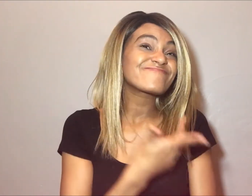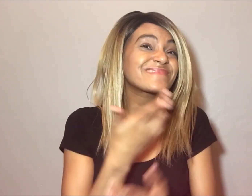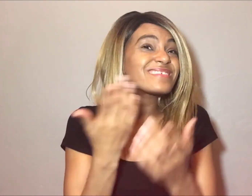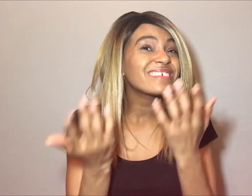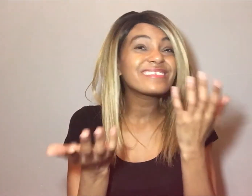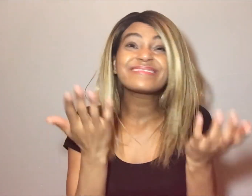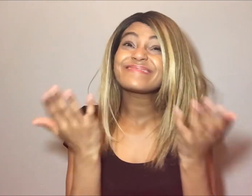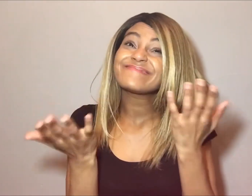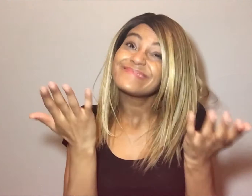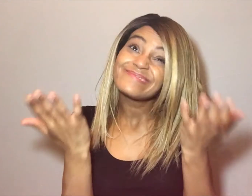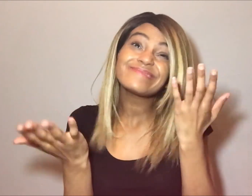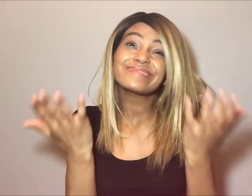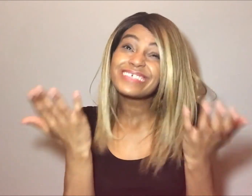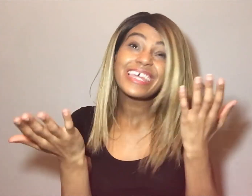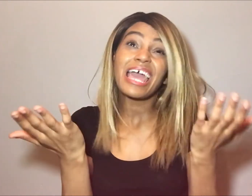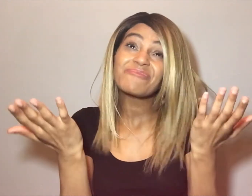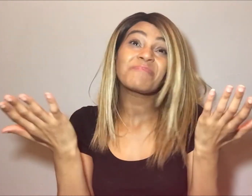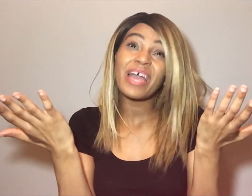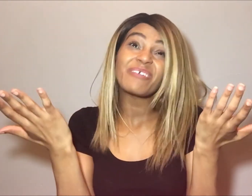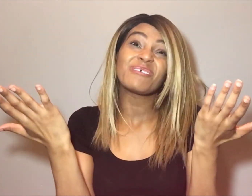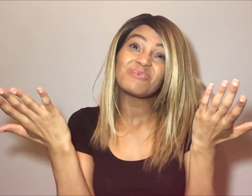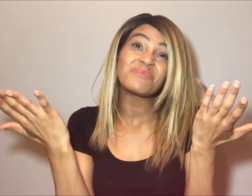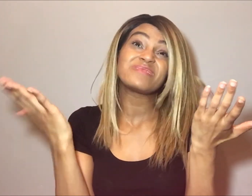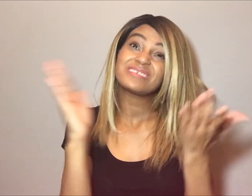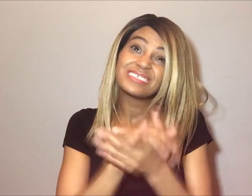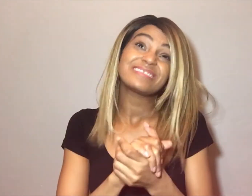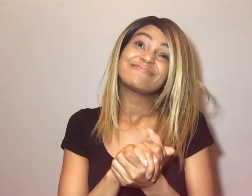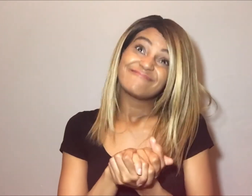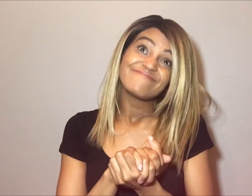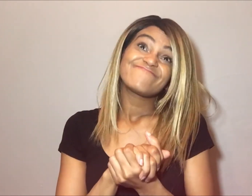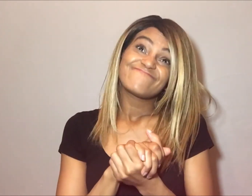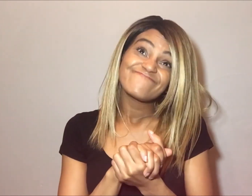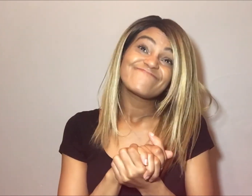you're gonna have to buy your own.